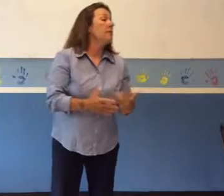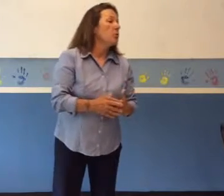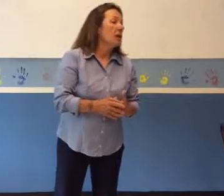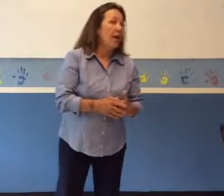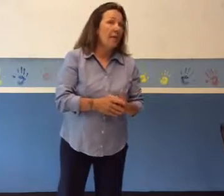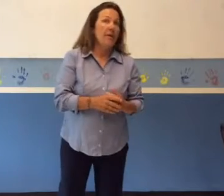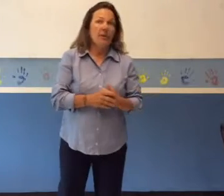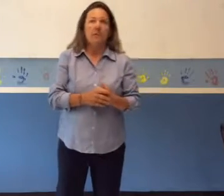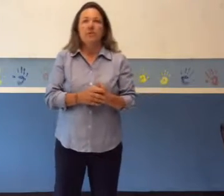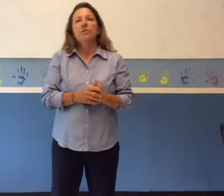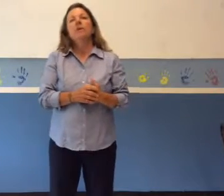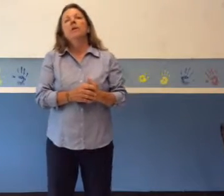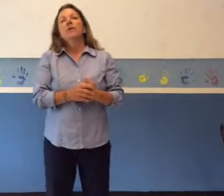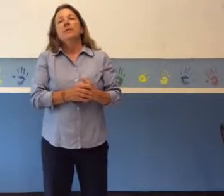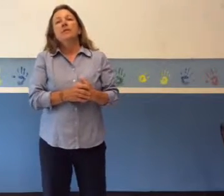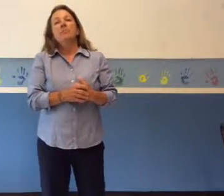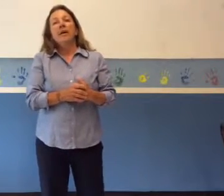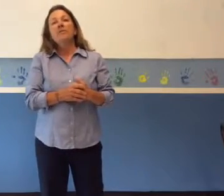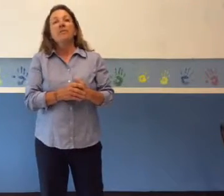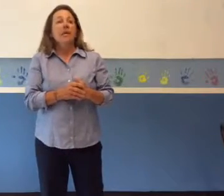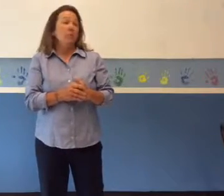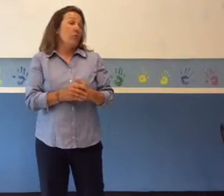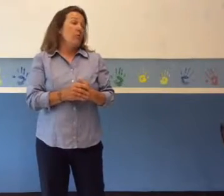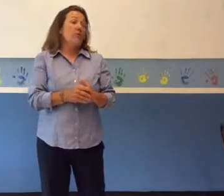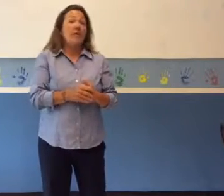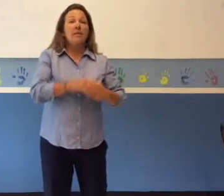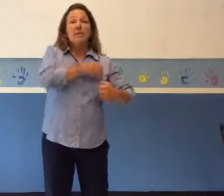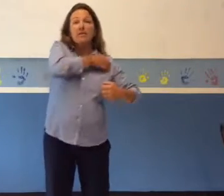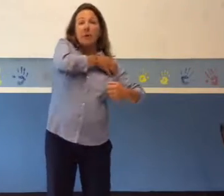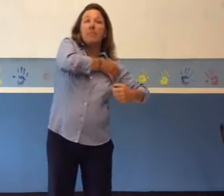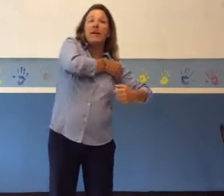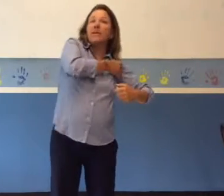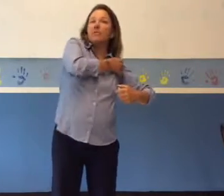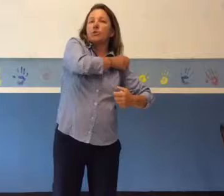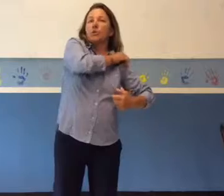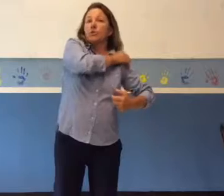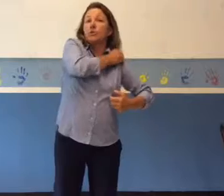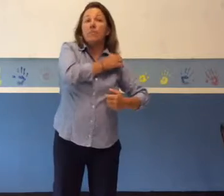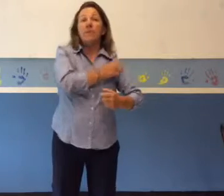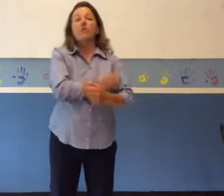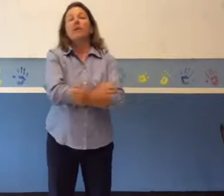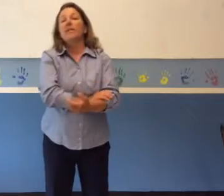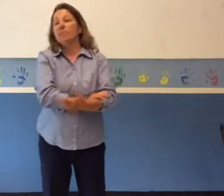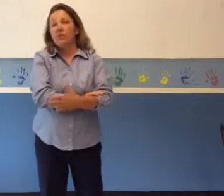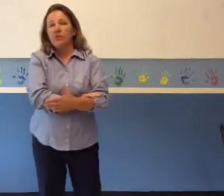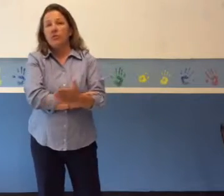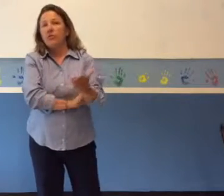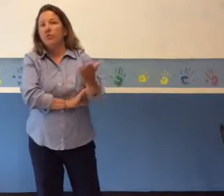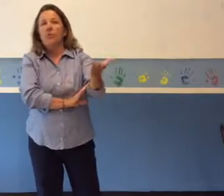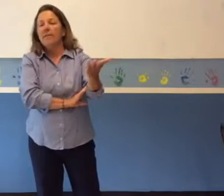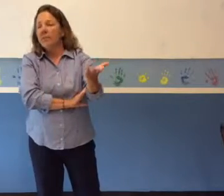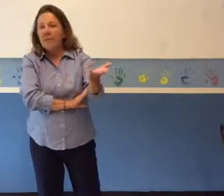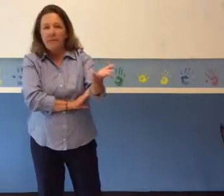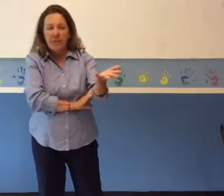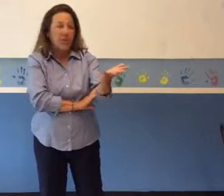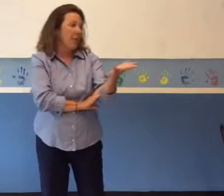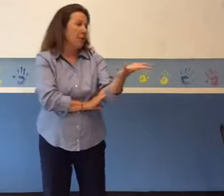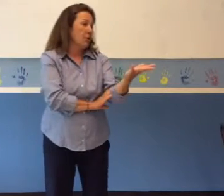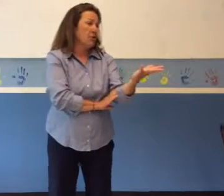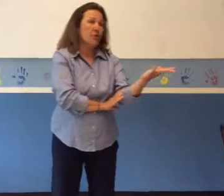the more advantage. The best and most effective may even turn to administrative positions or even leave education in